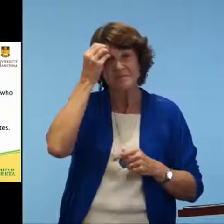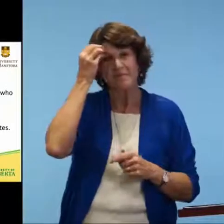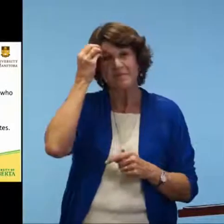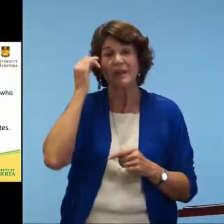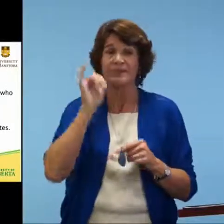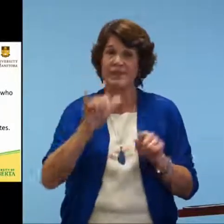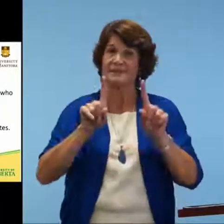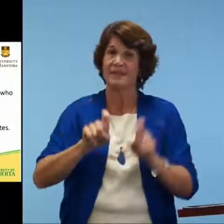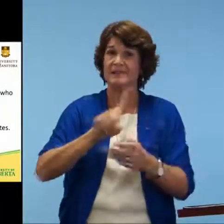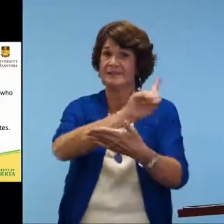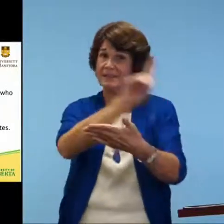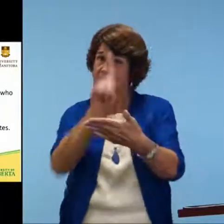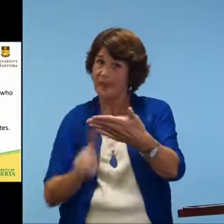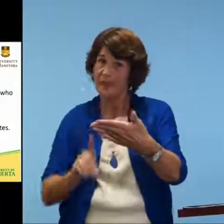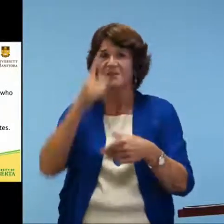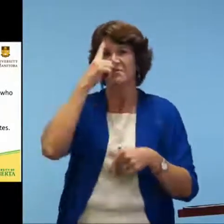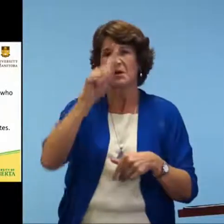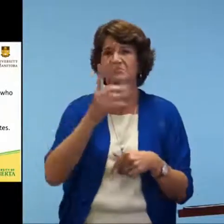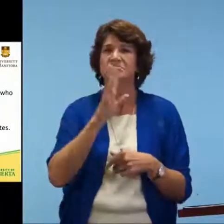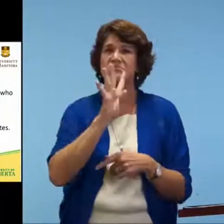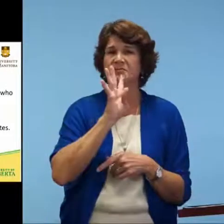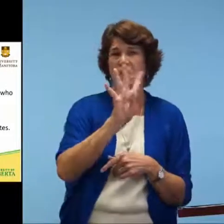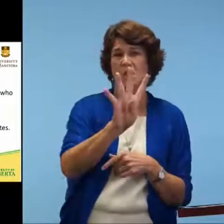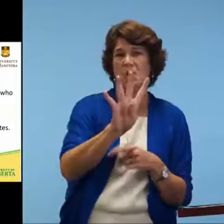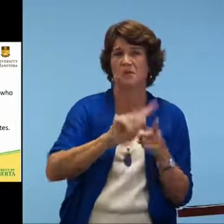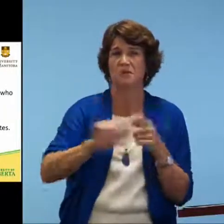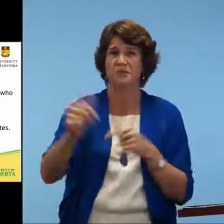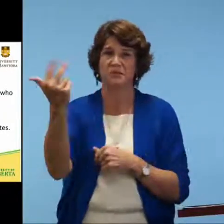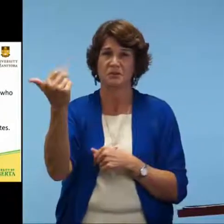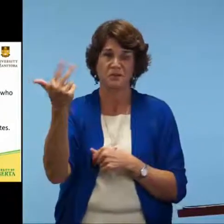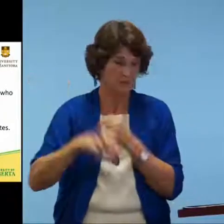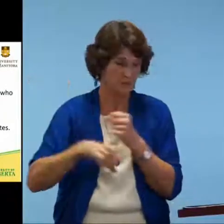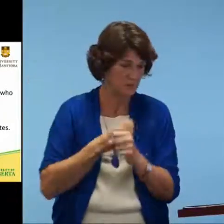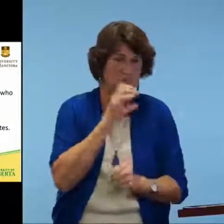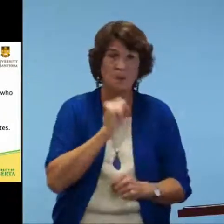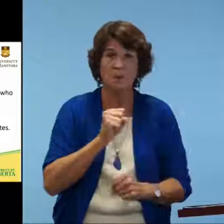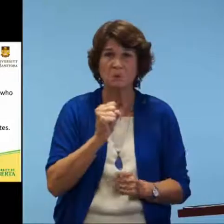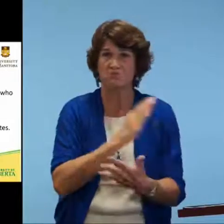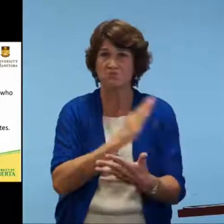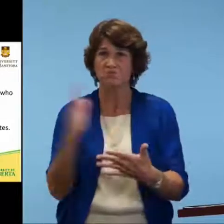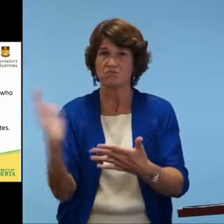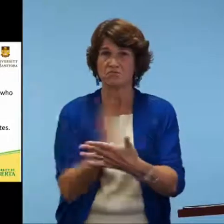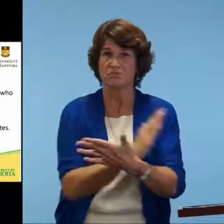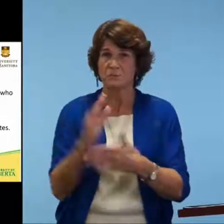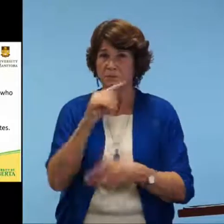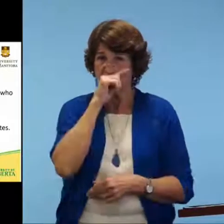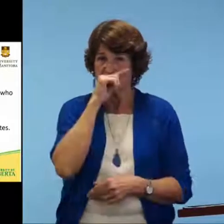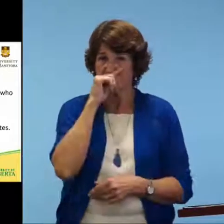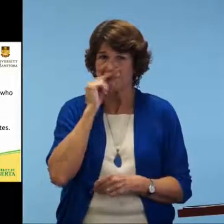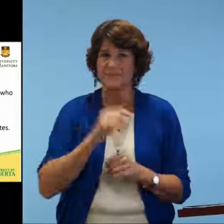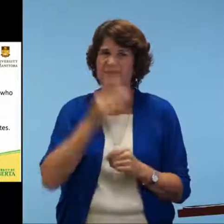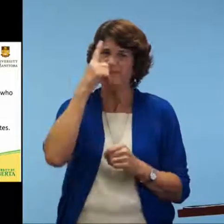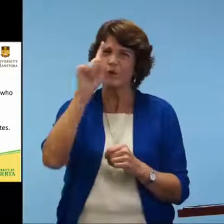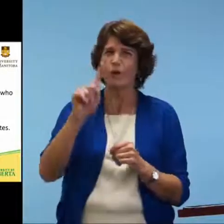Participants that we've had within this testing design, the students were between the ages of 4 to 13.